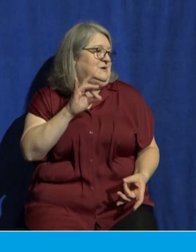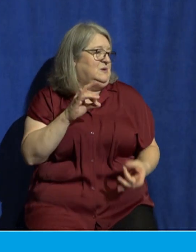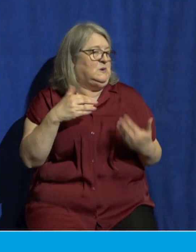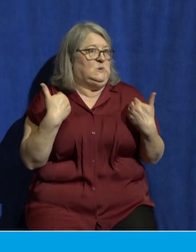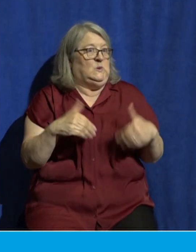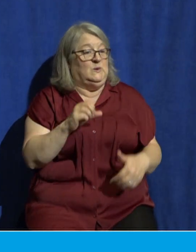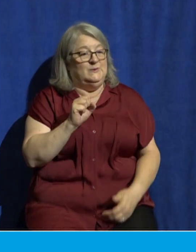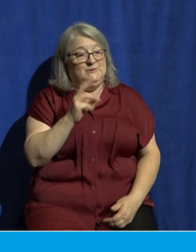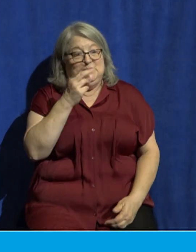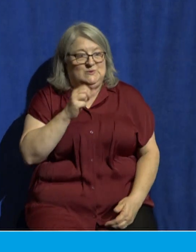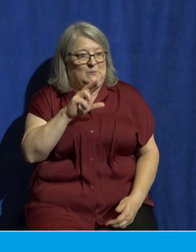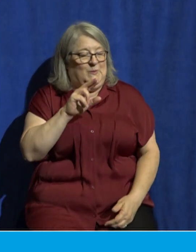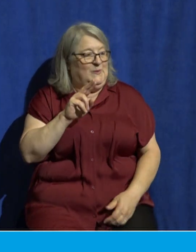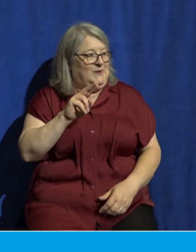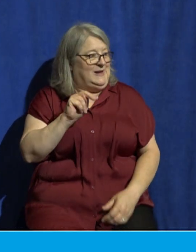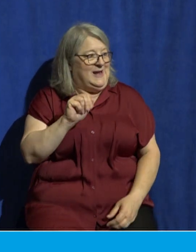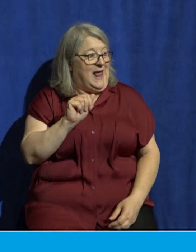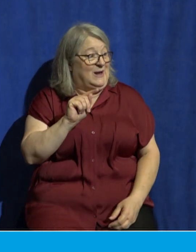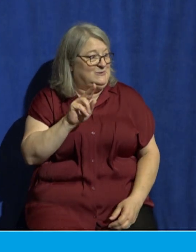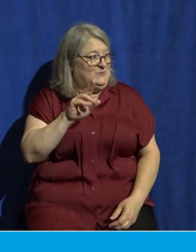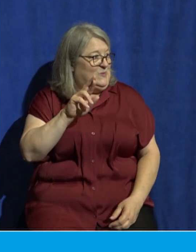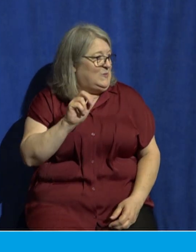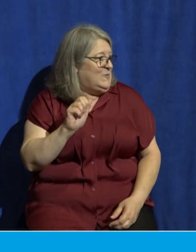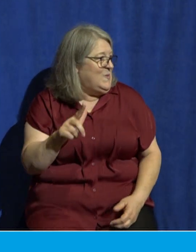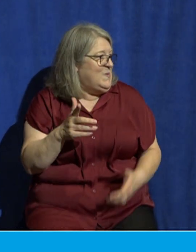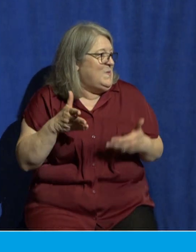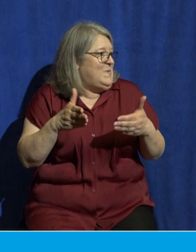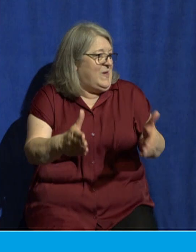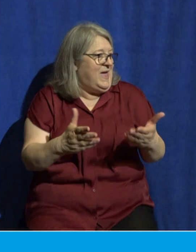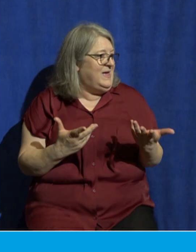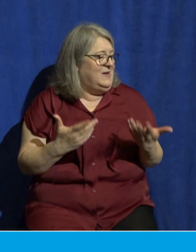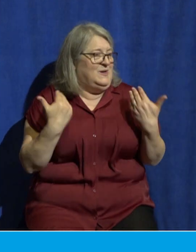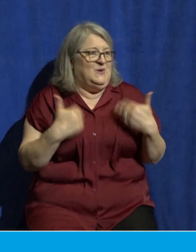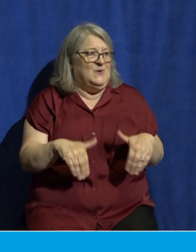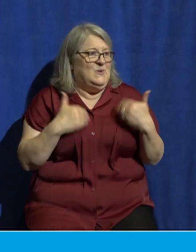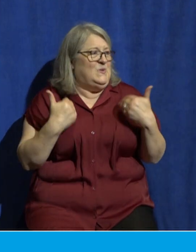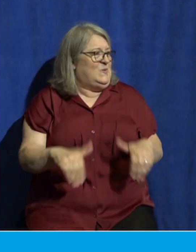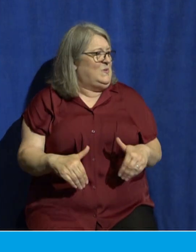proclamation of truth that will produce supernatural eternal results